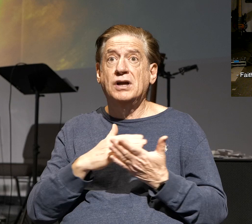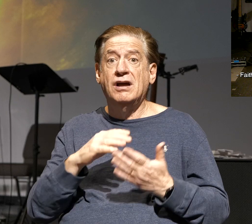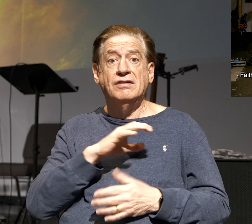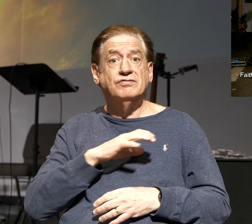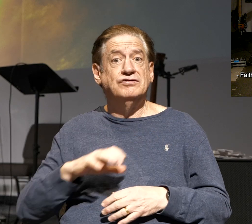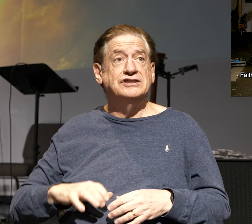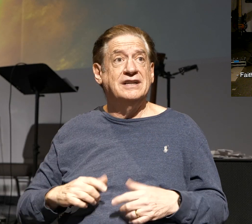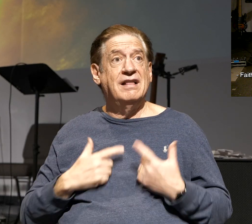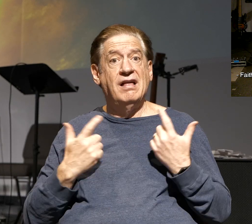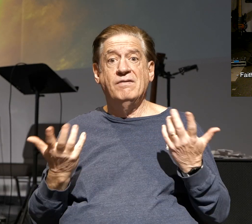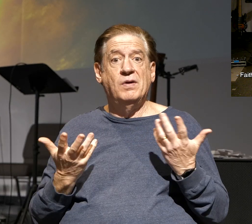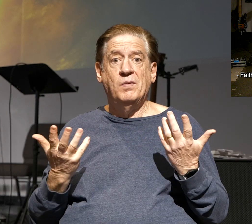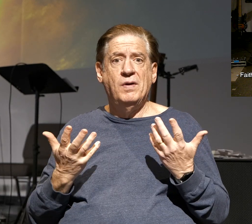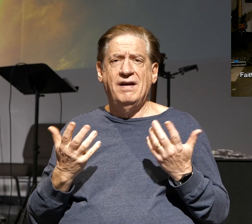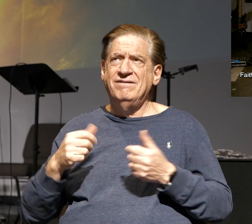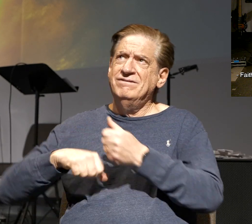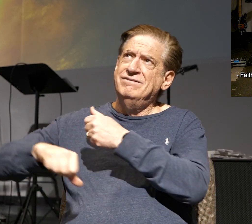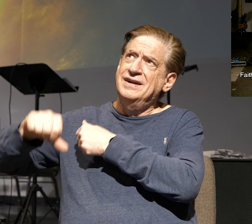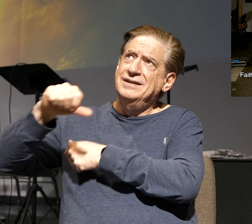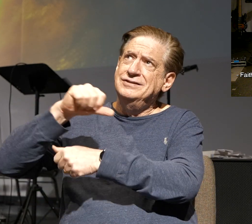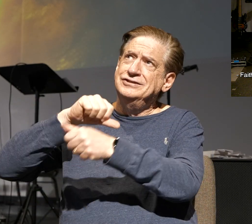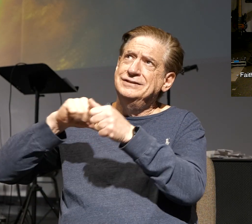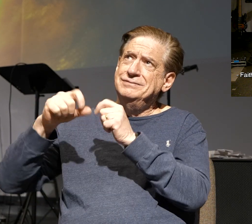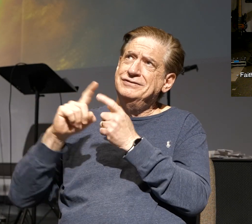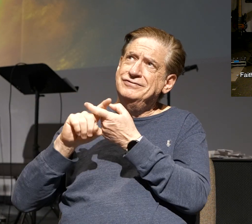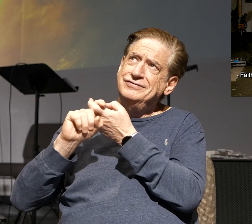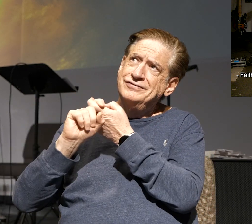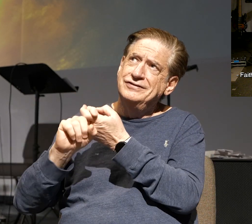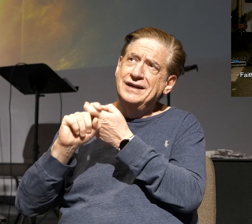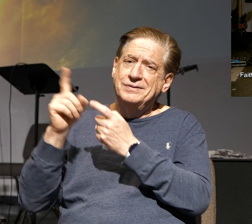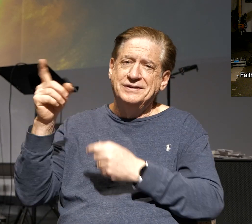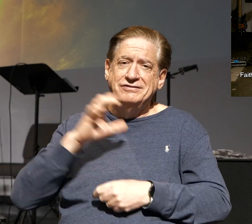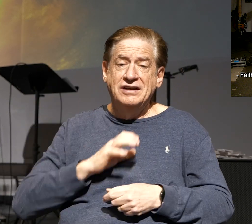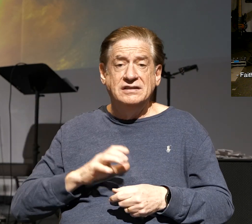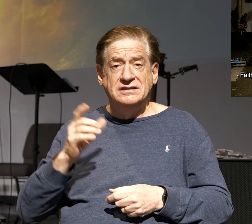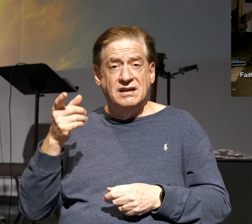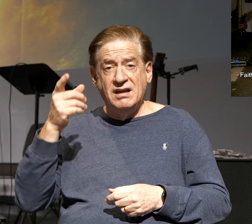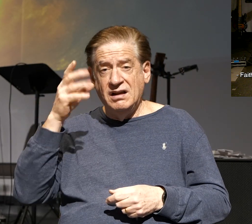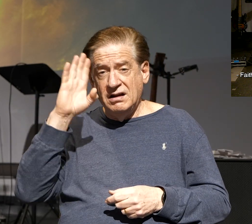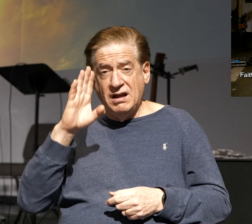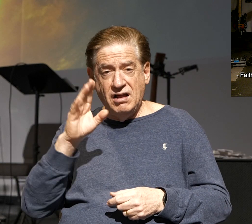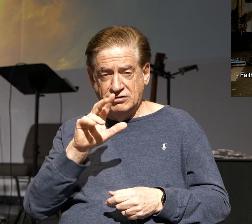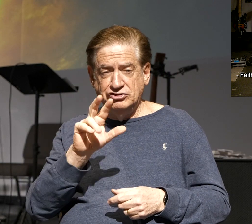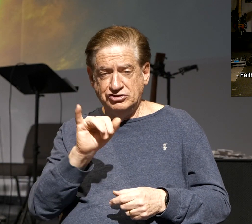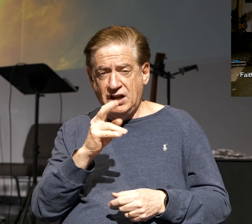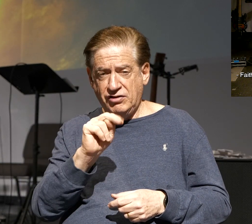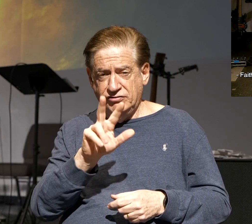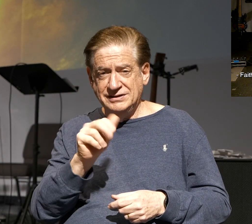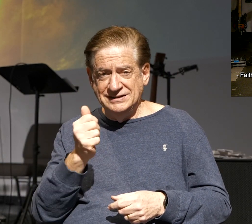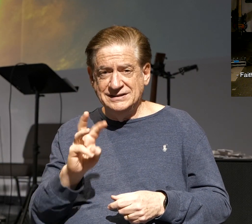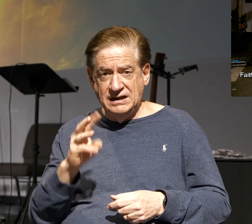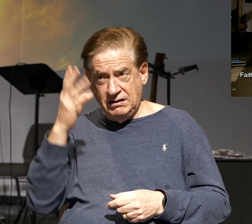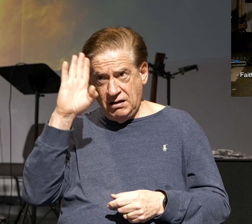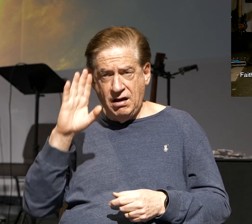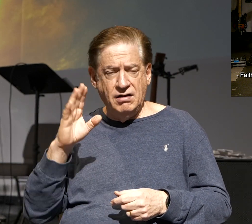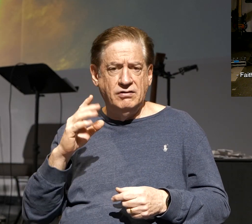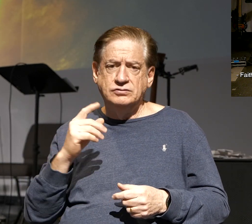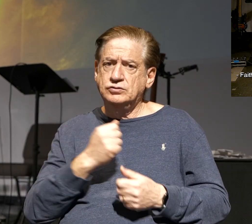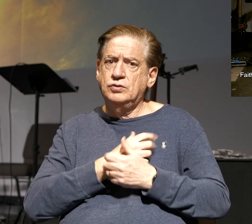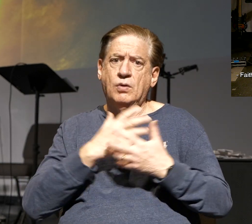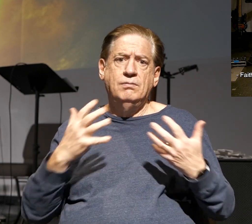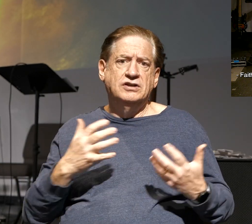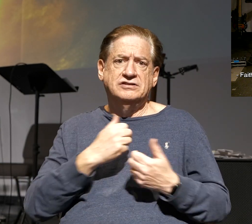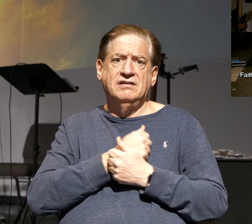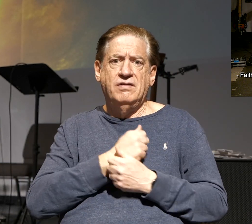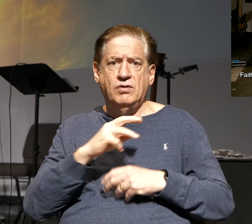fellowship, friendship with Christ. John 3, 16, for God so loved the world that He gave His only begotten Son, that whoever believes in